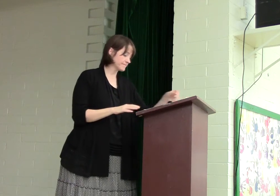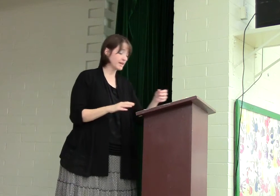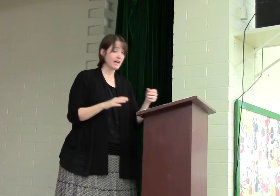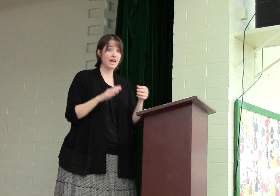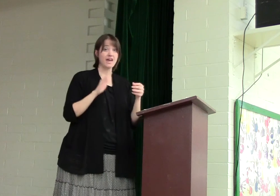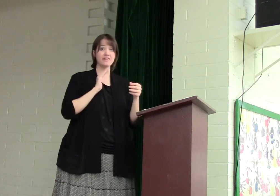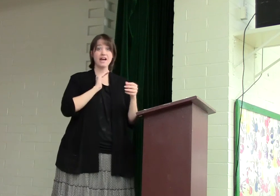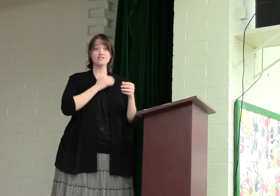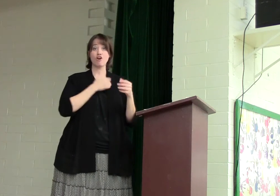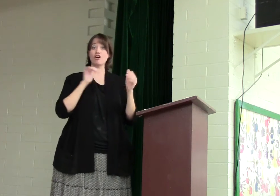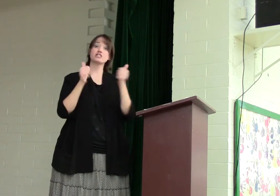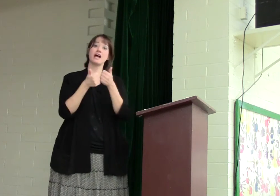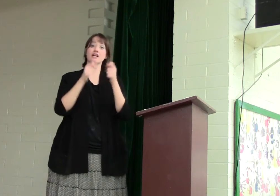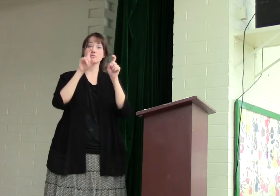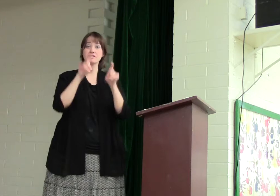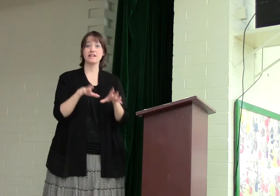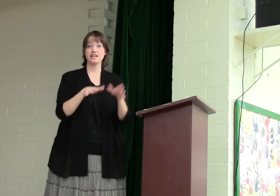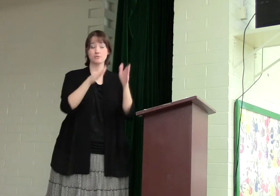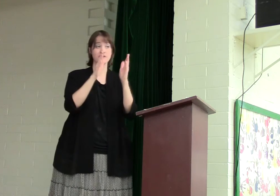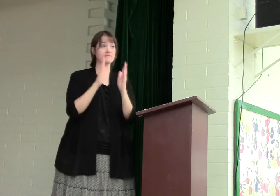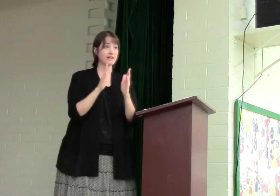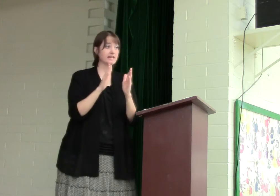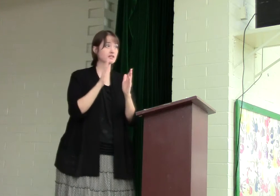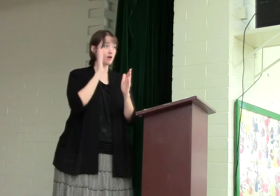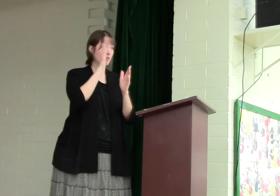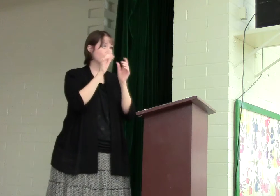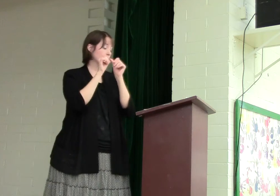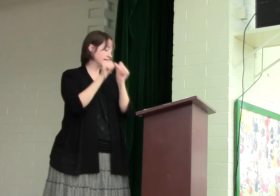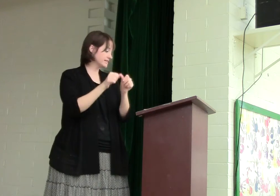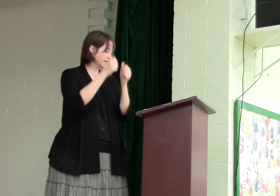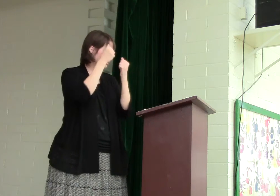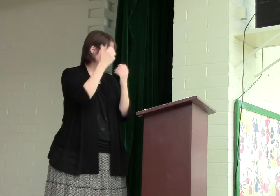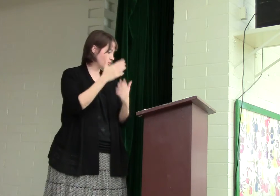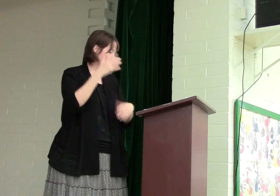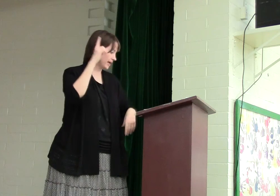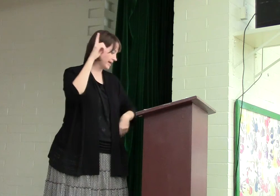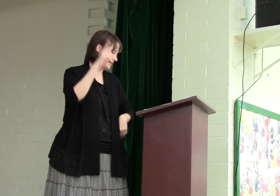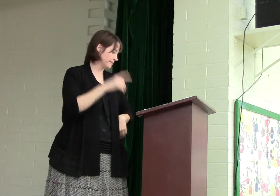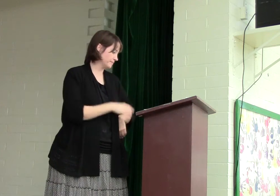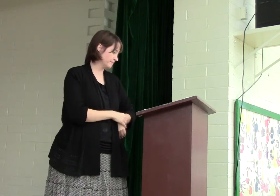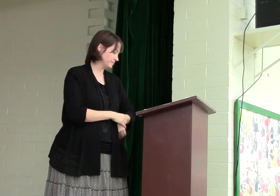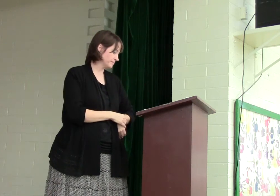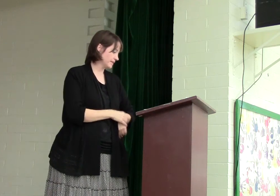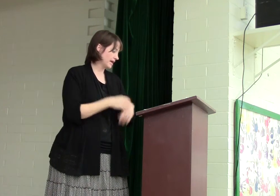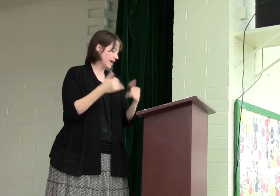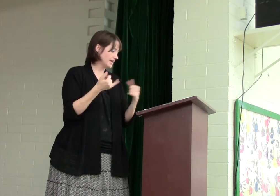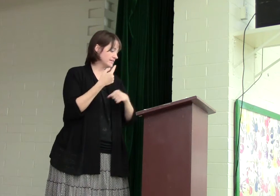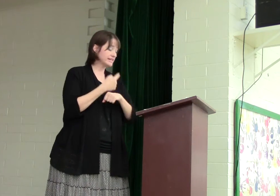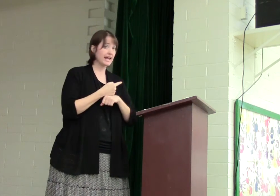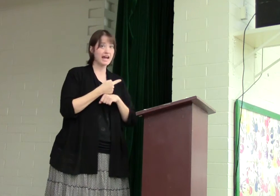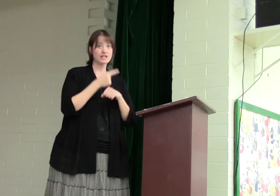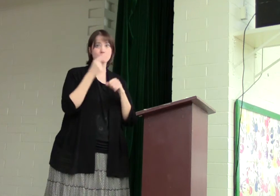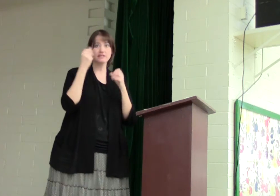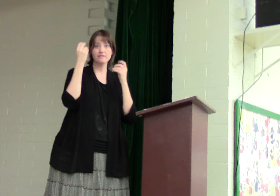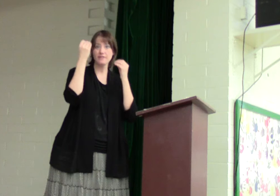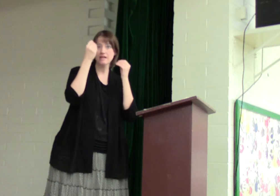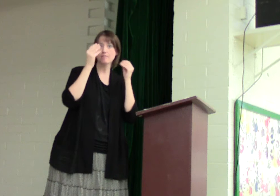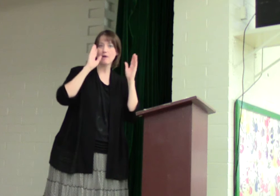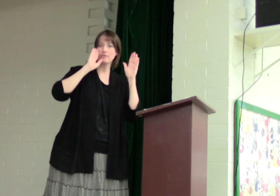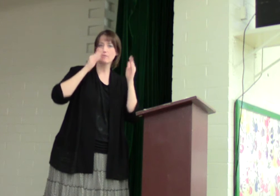And that's our challenge with the test we face. Will we continue to obey him? And today, as we think about, we